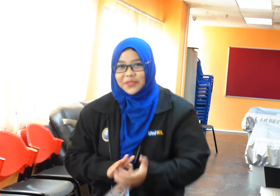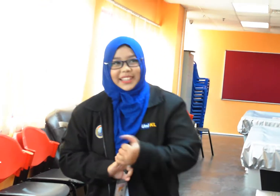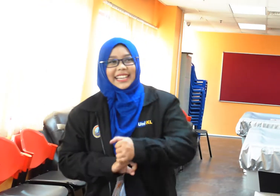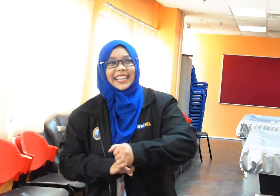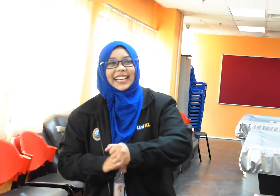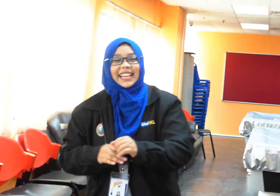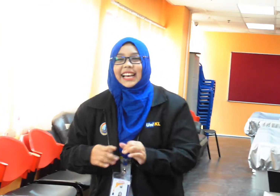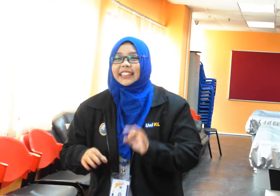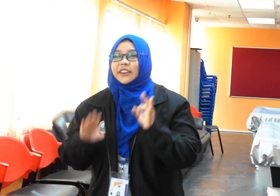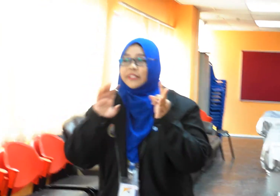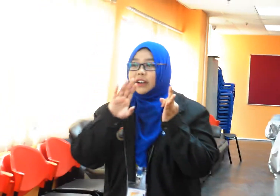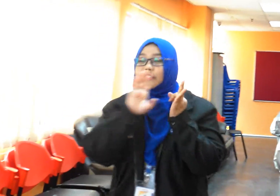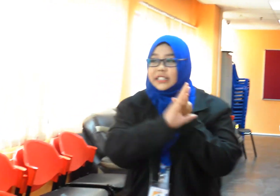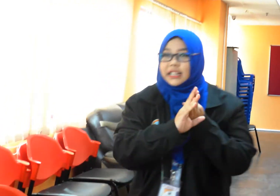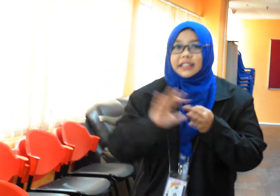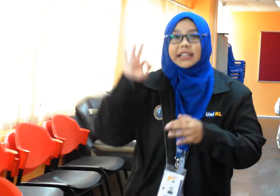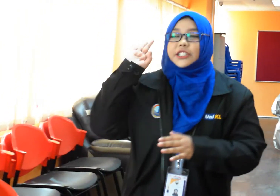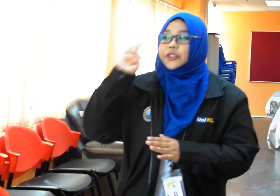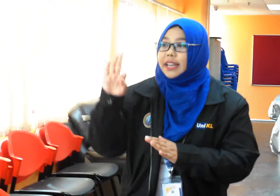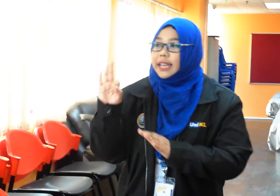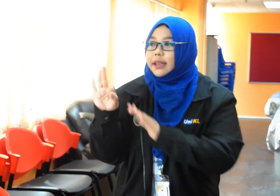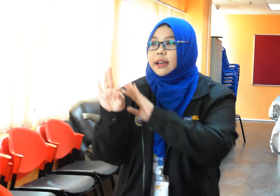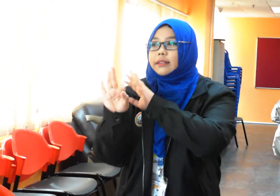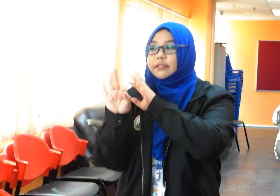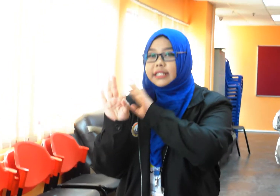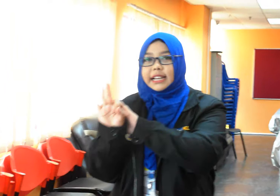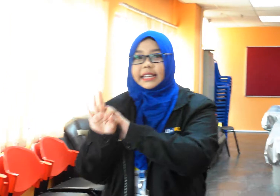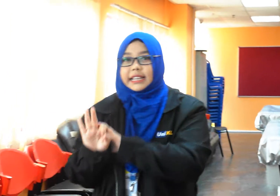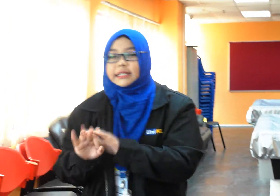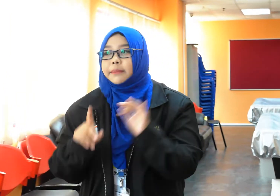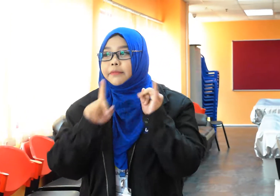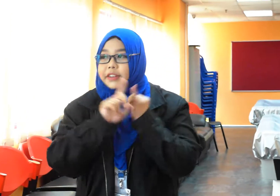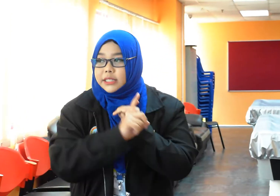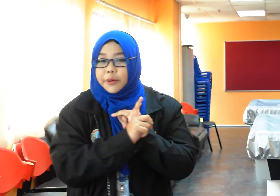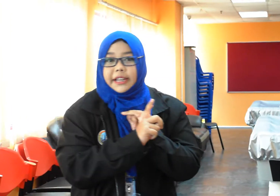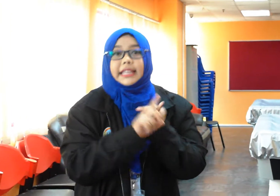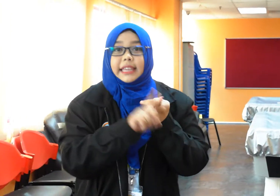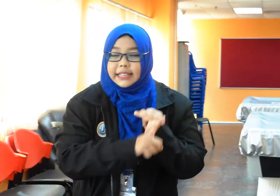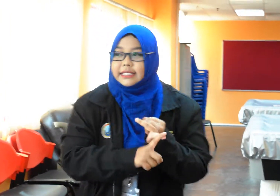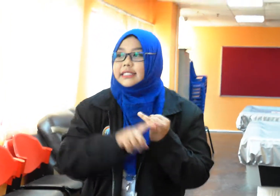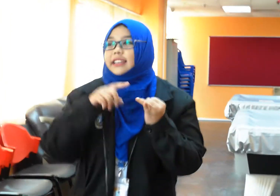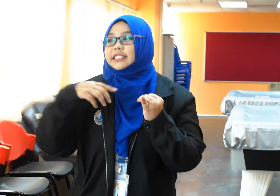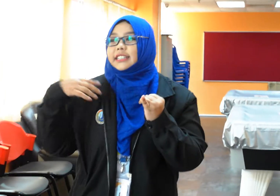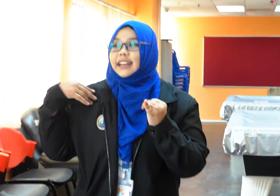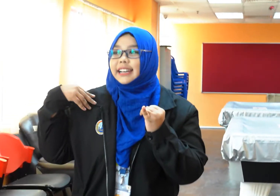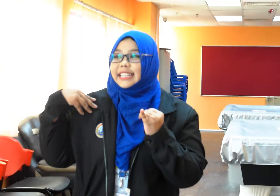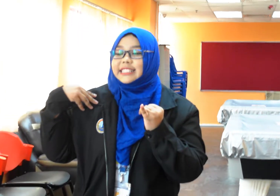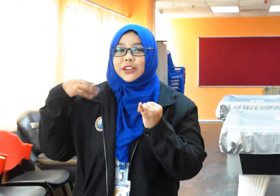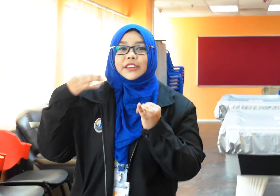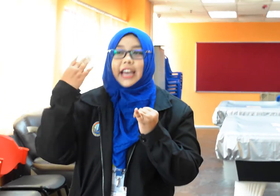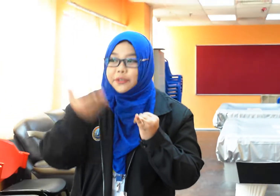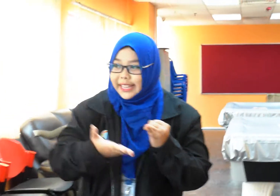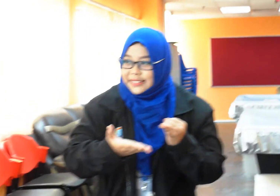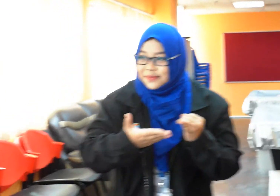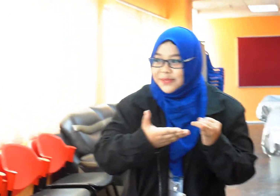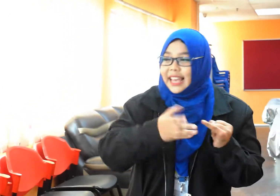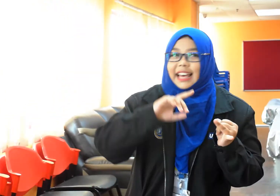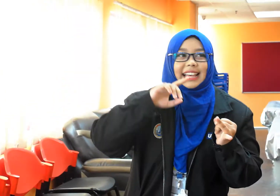There are 3 reasons why! Reason is, the first one is, he's so caring. He's so